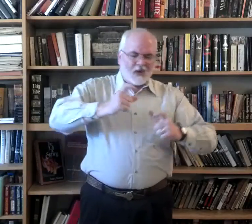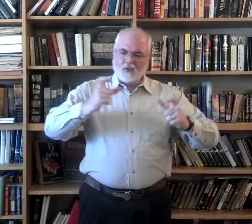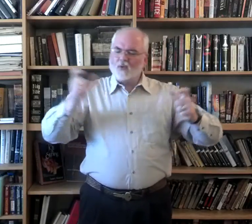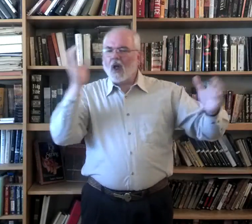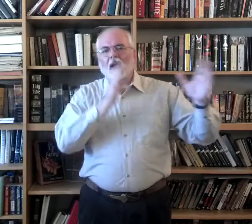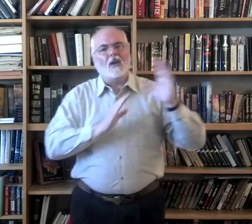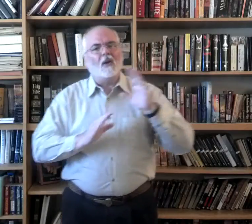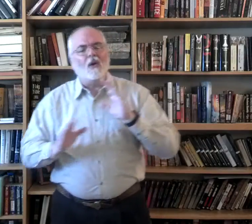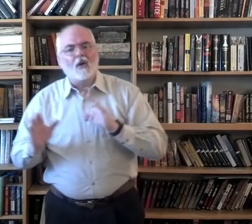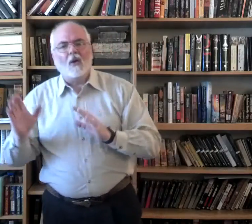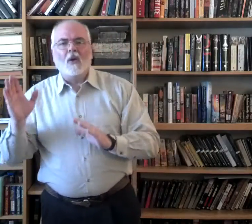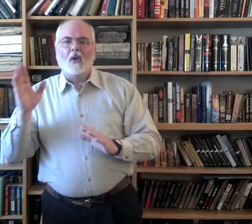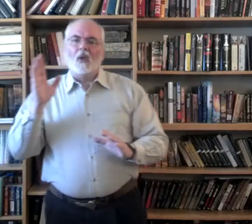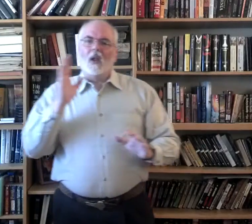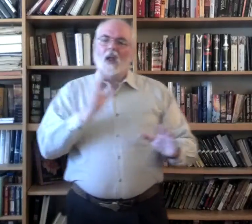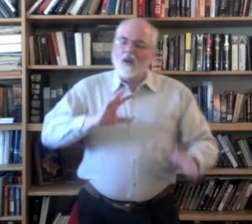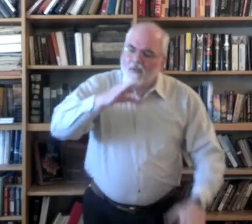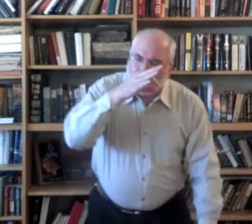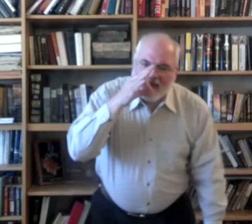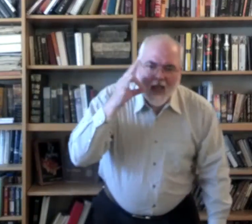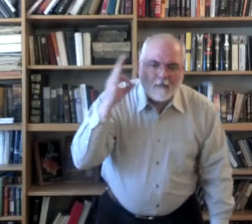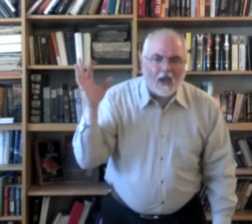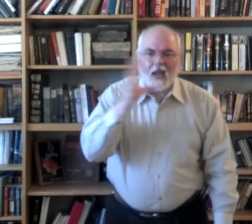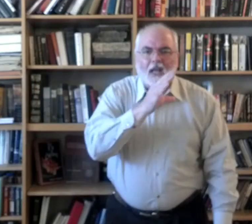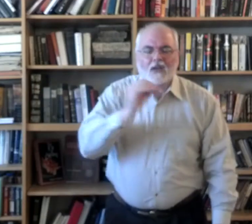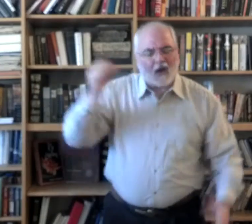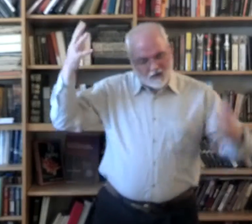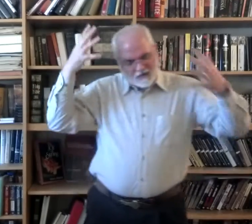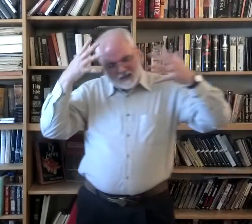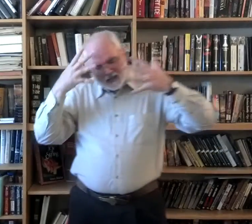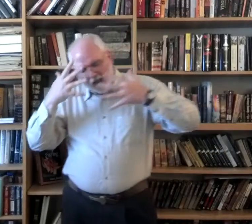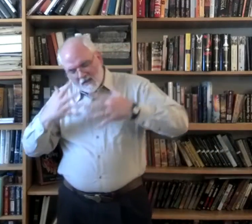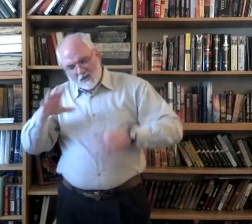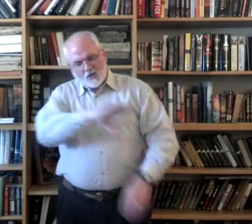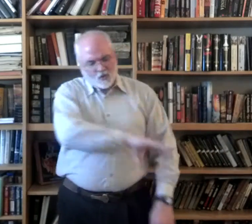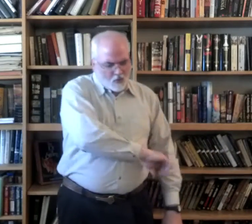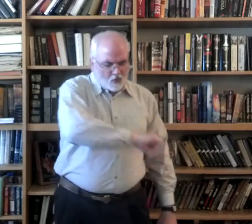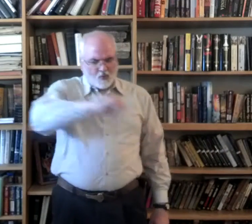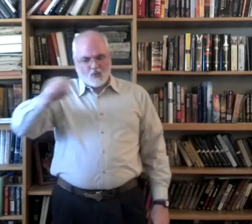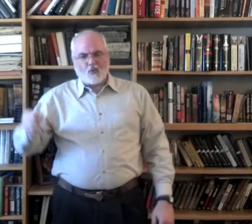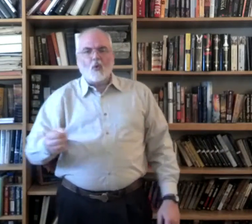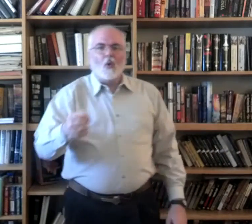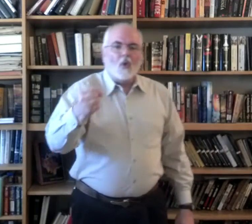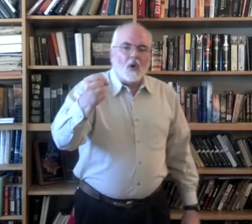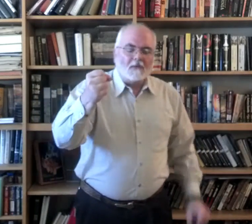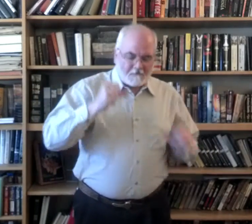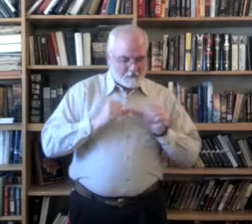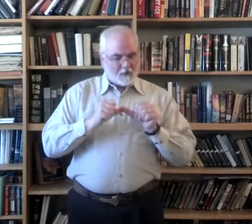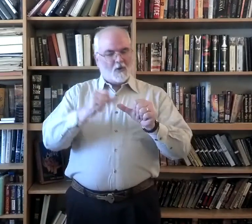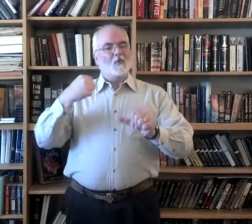trials, of famine and darkness and sword, Still we